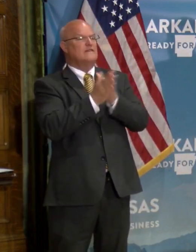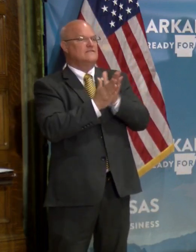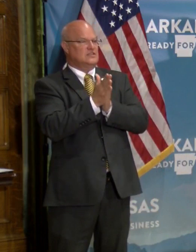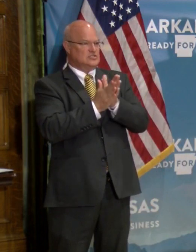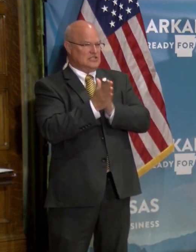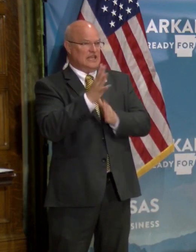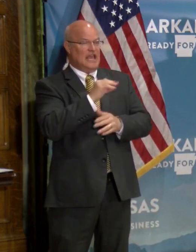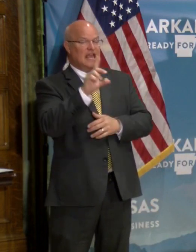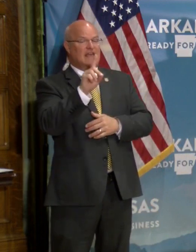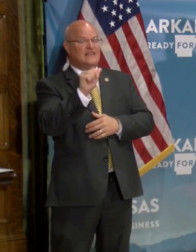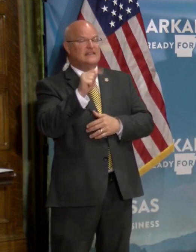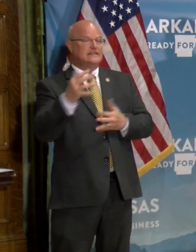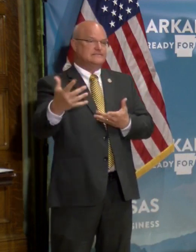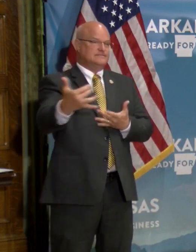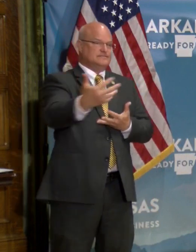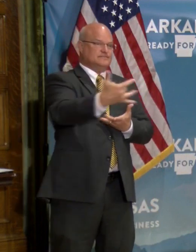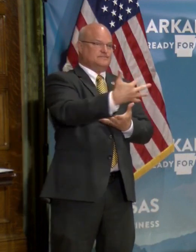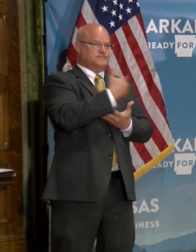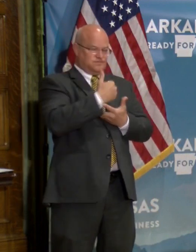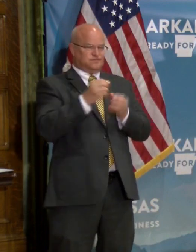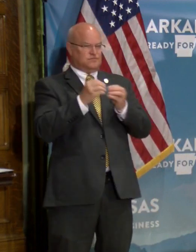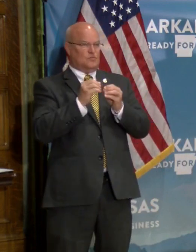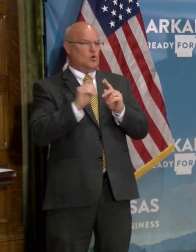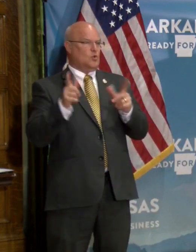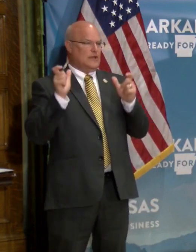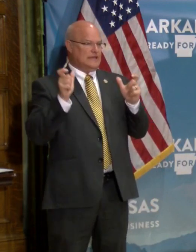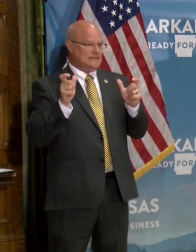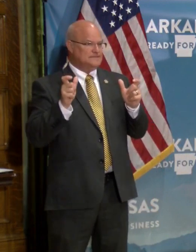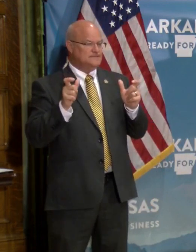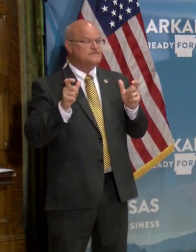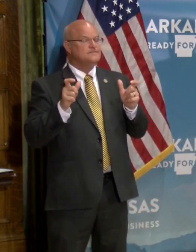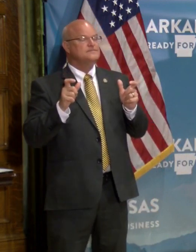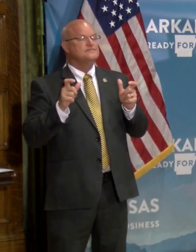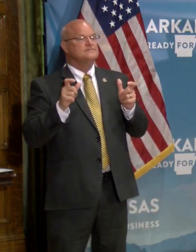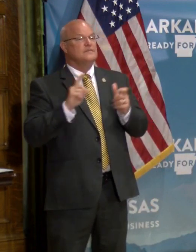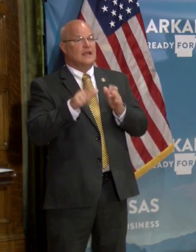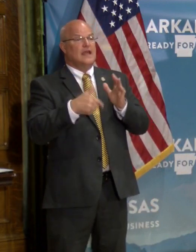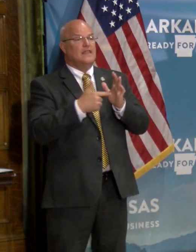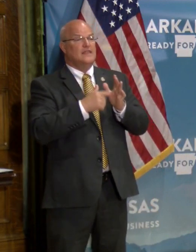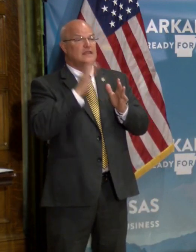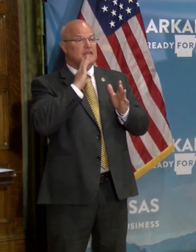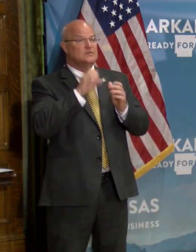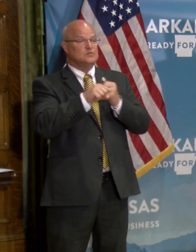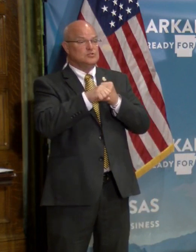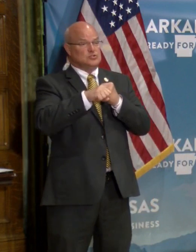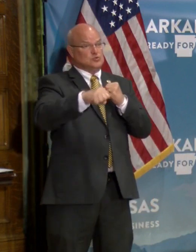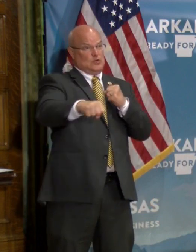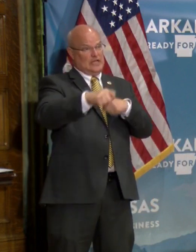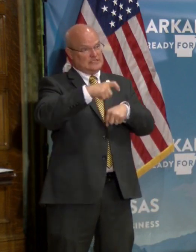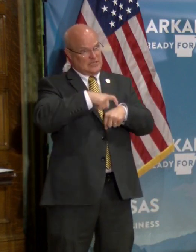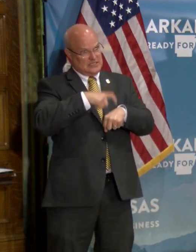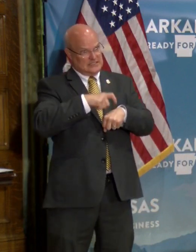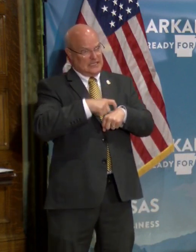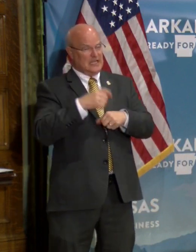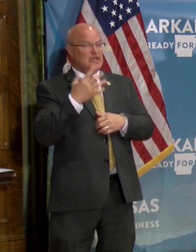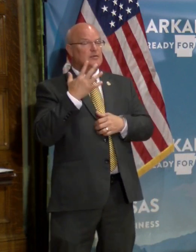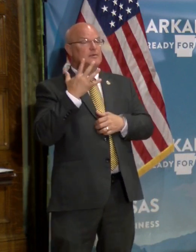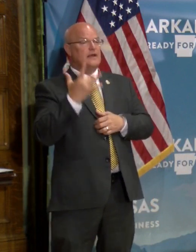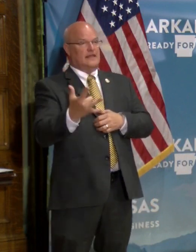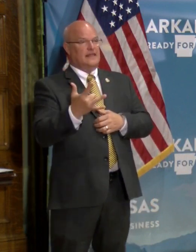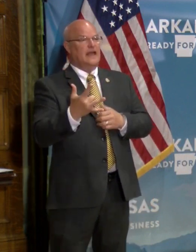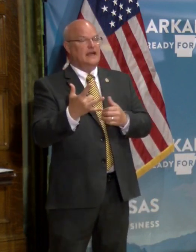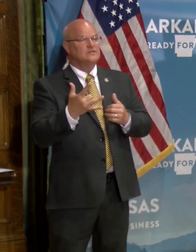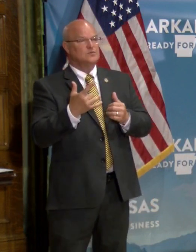and the data can, can flow more quickly. Um, this is going to stretch our team, and that's why, uh,